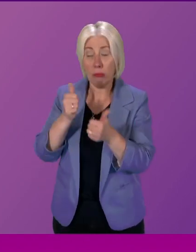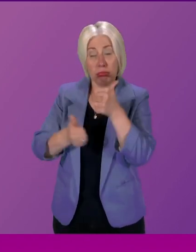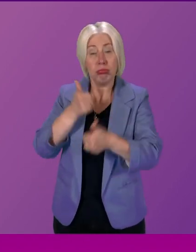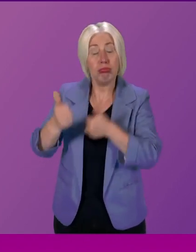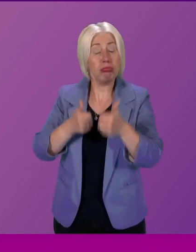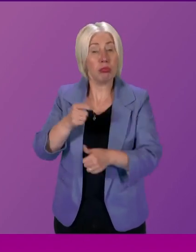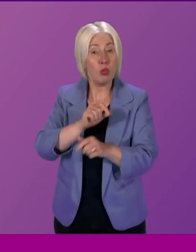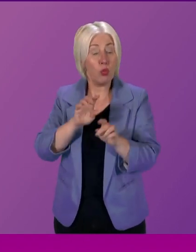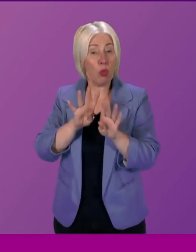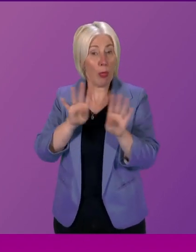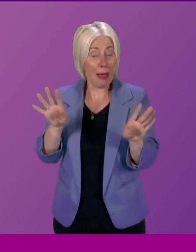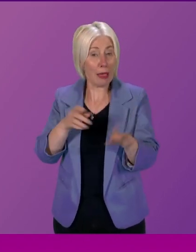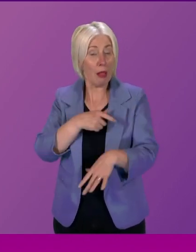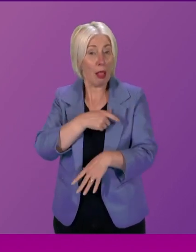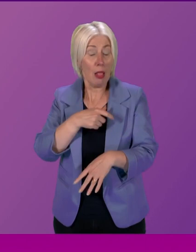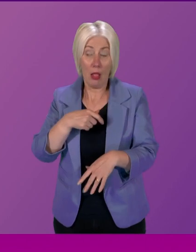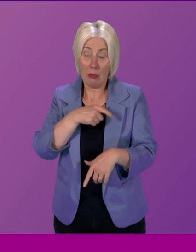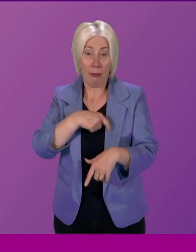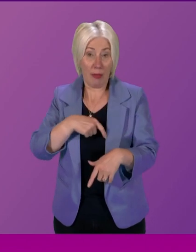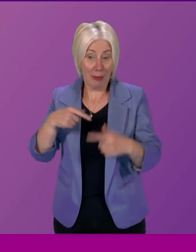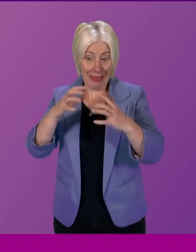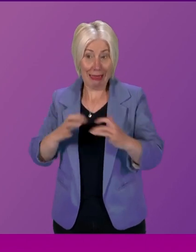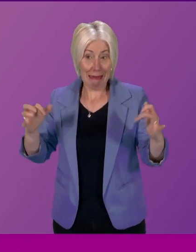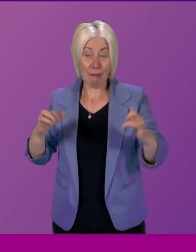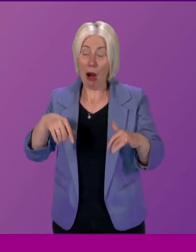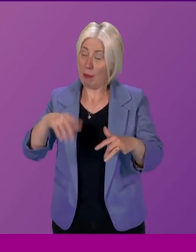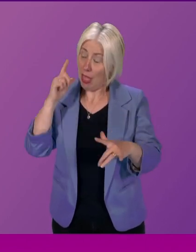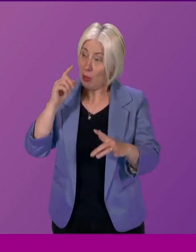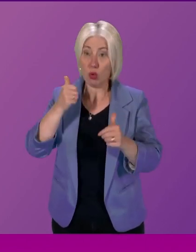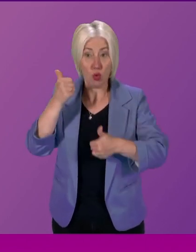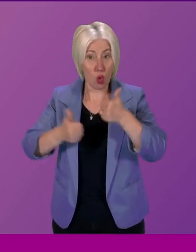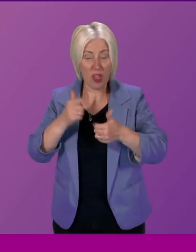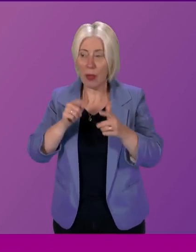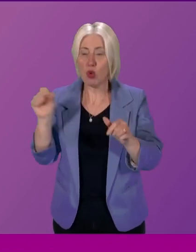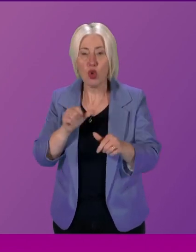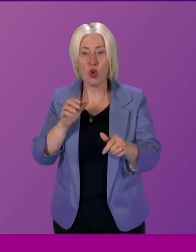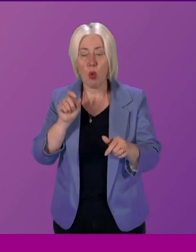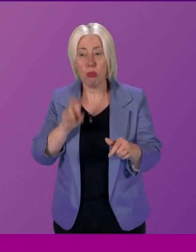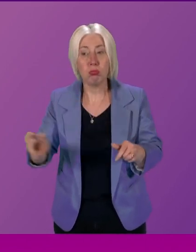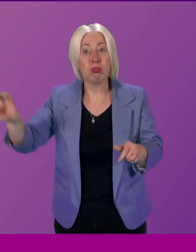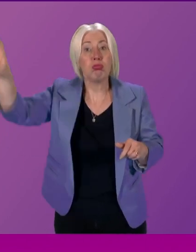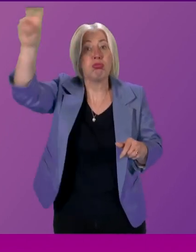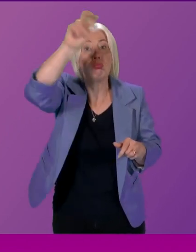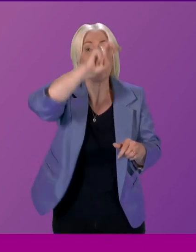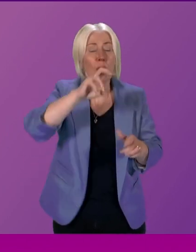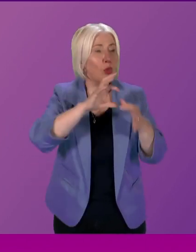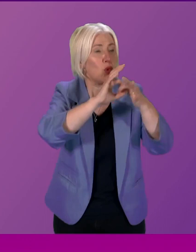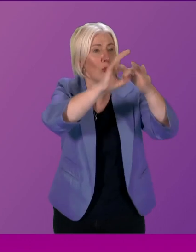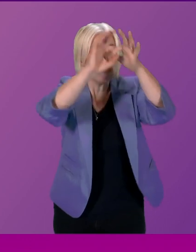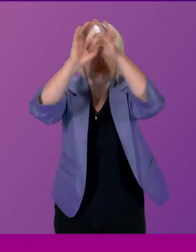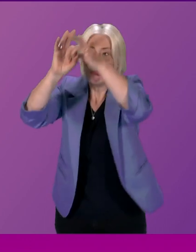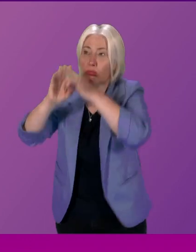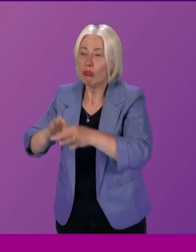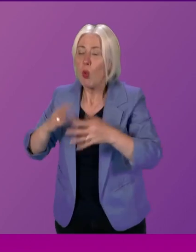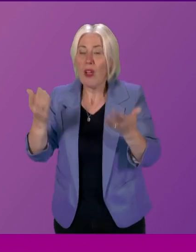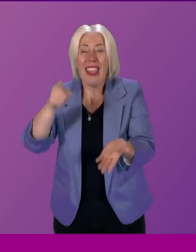that we can improve things we do as a parliament and I'm particularly keen that we get out and about around the country and engage with the general public where they